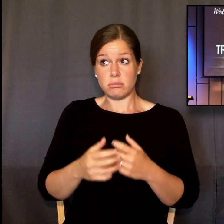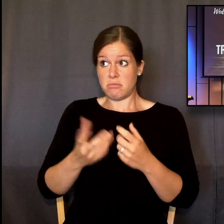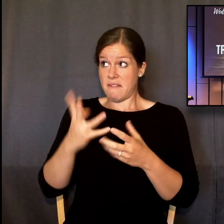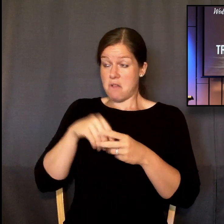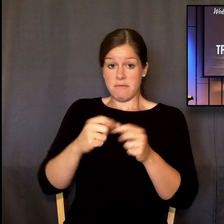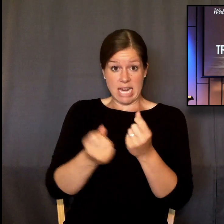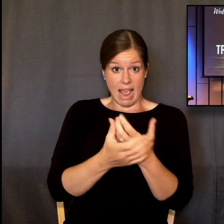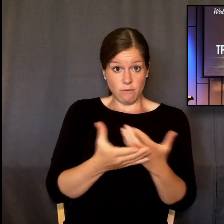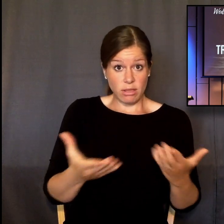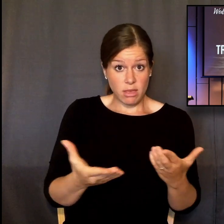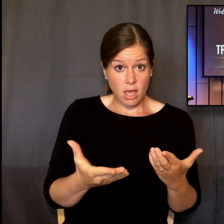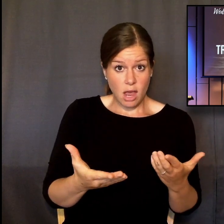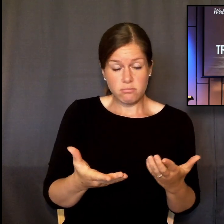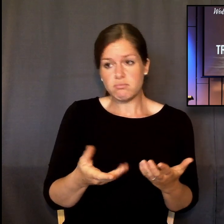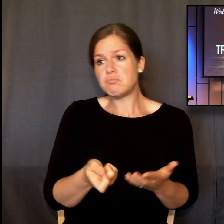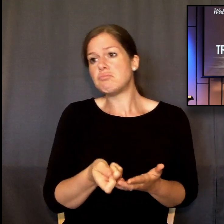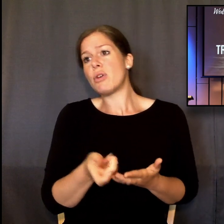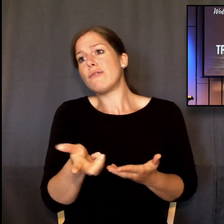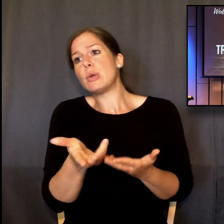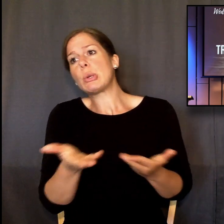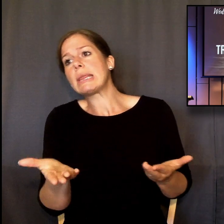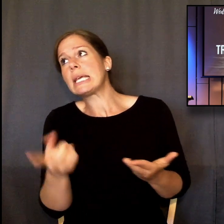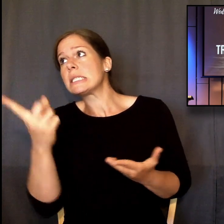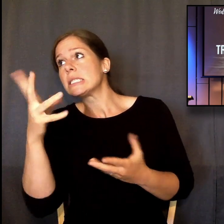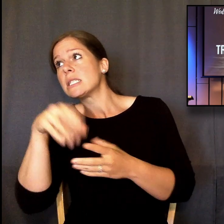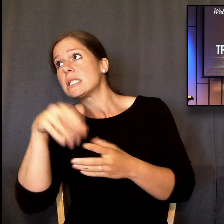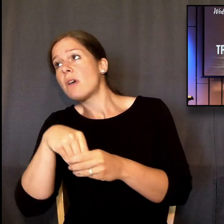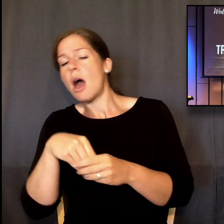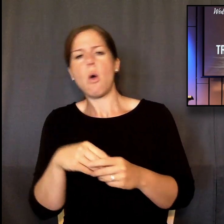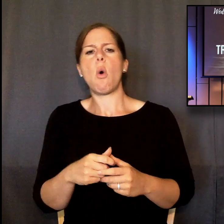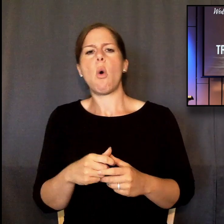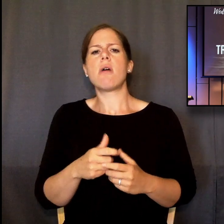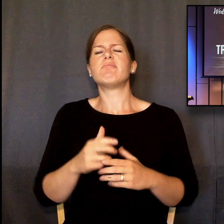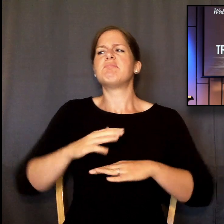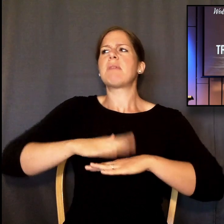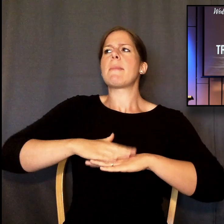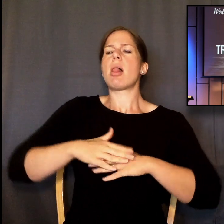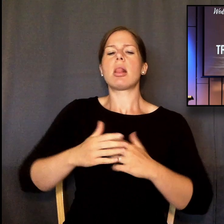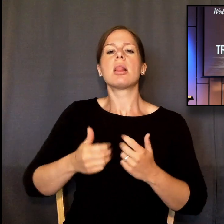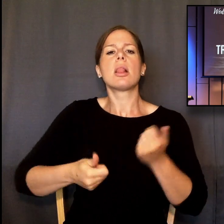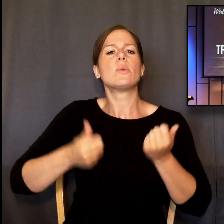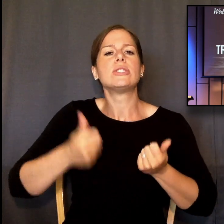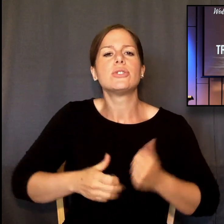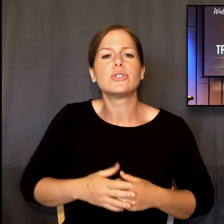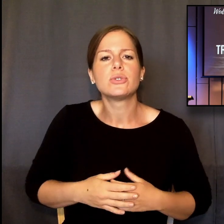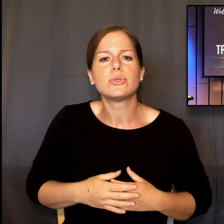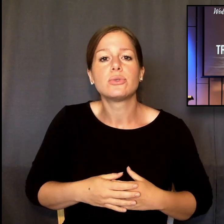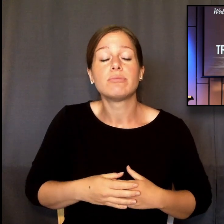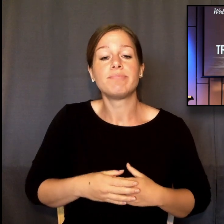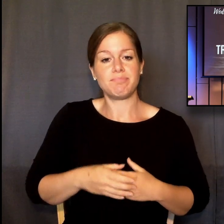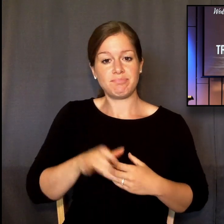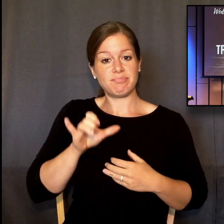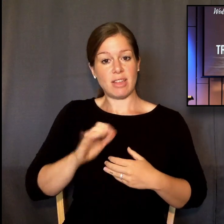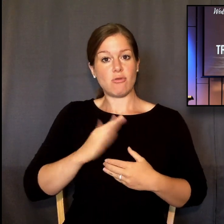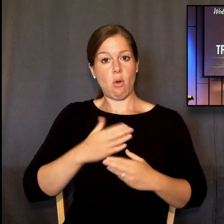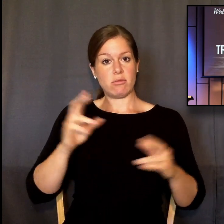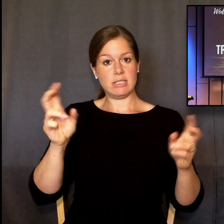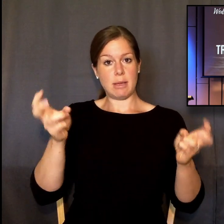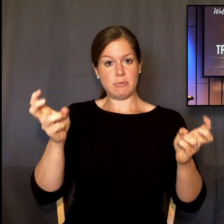everything? Is he involved in some things? Is he involved in not much at all? This gets us into the subject of God's control